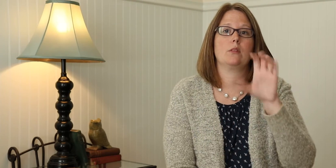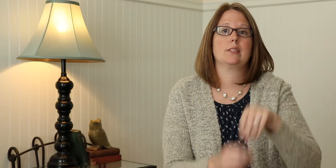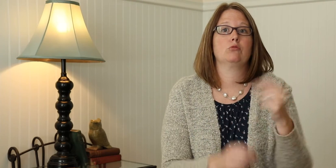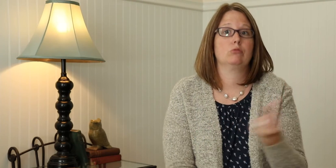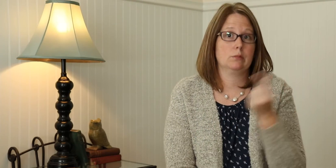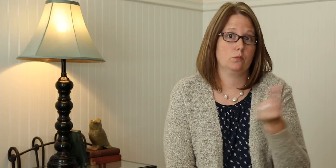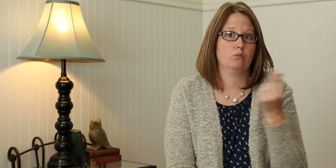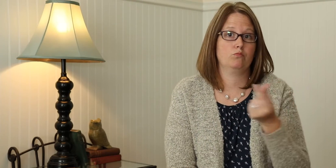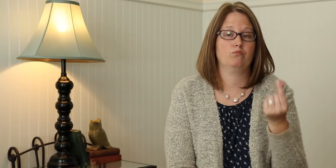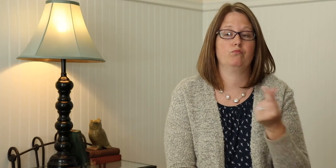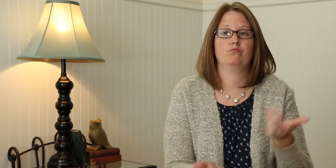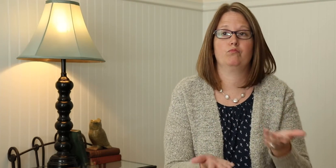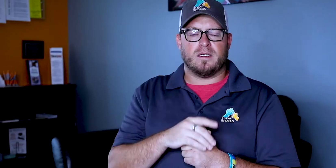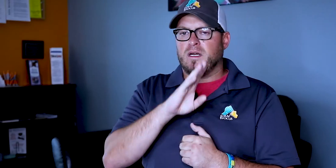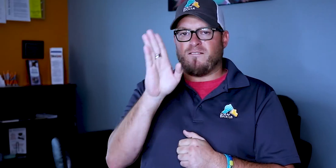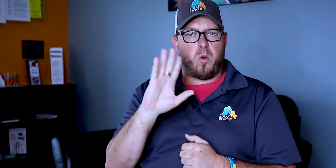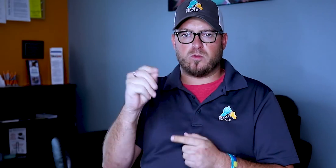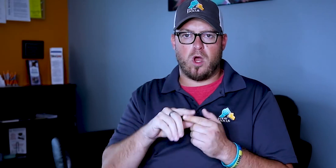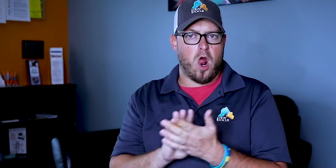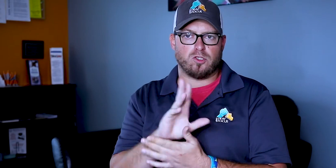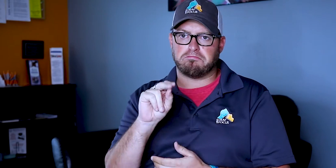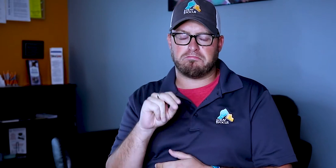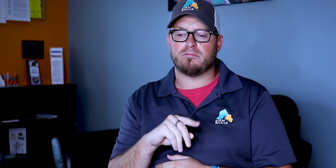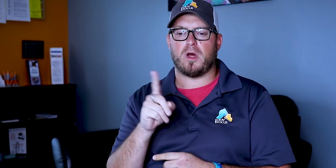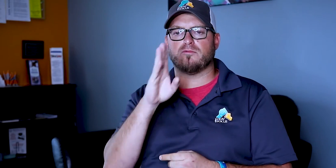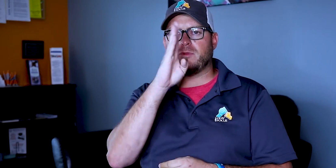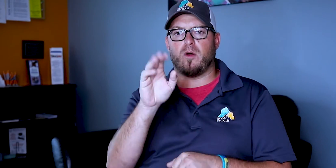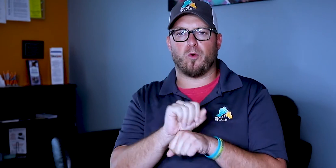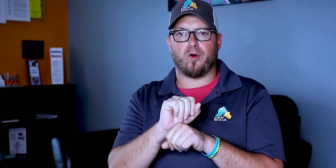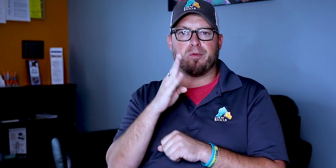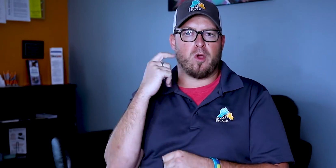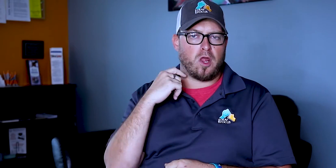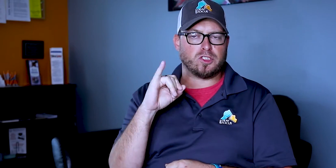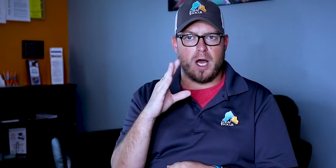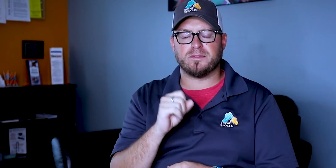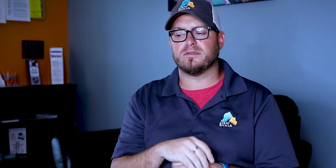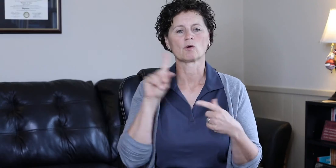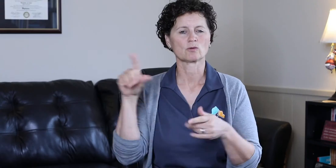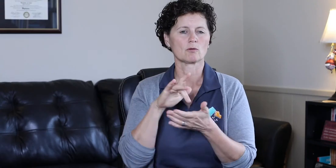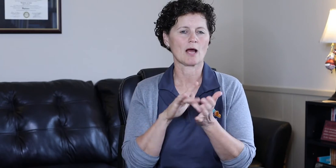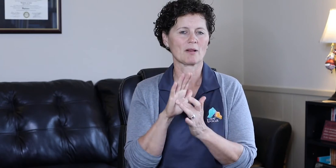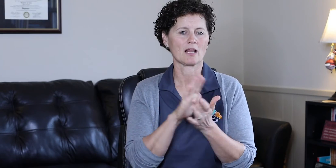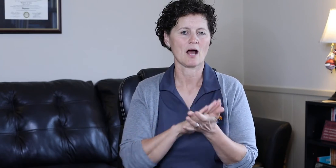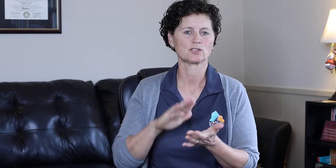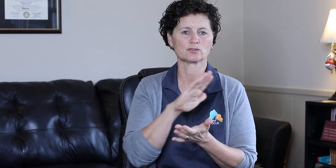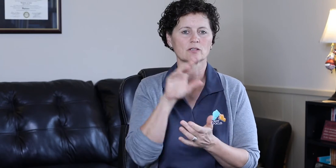North Carolina in Greensboro. I never went to college. I went straight to work in various blue-collar jobs. I went to a Bible